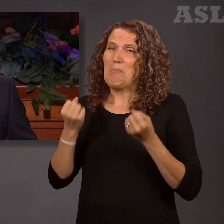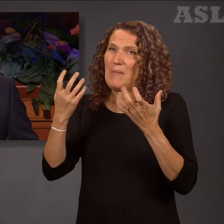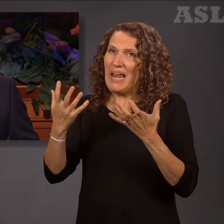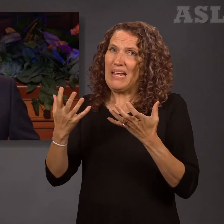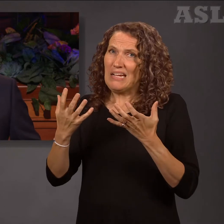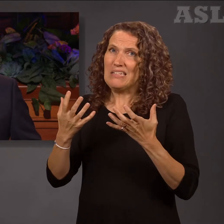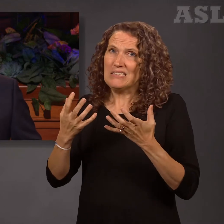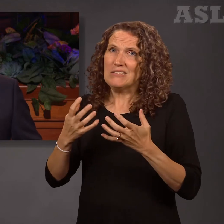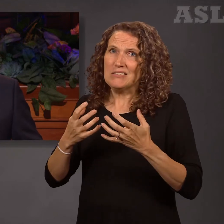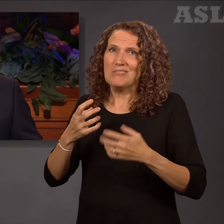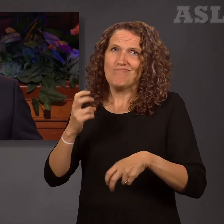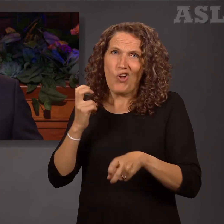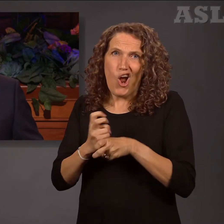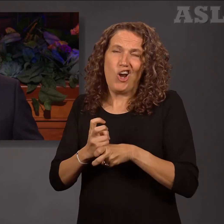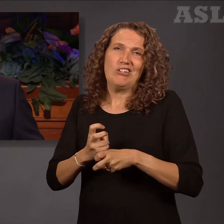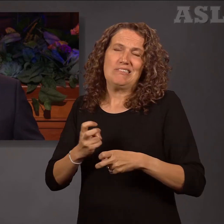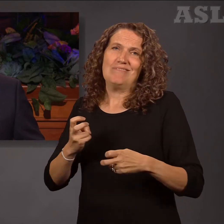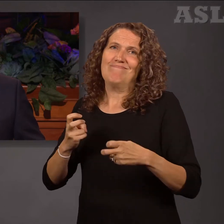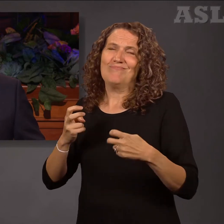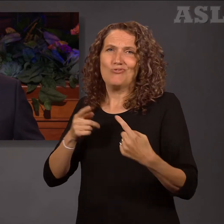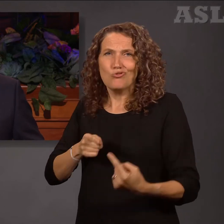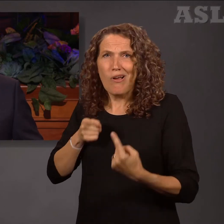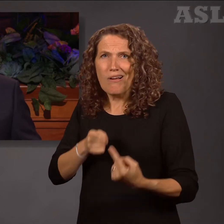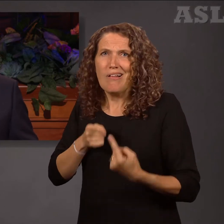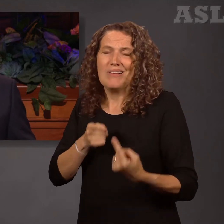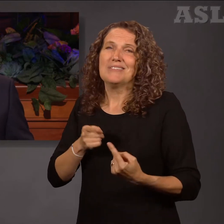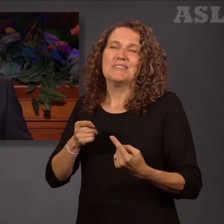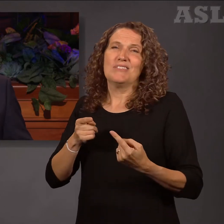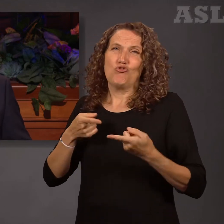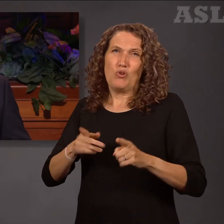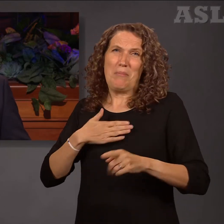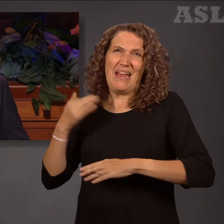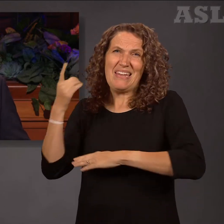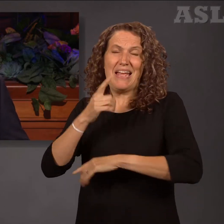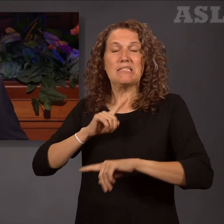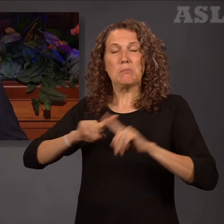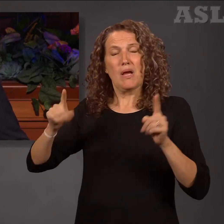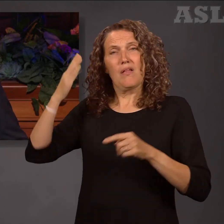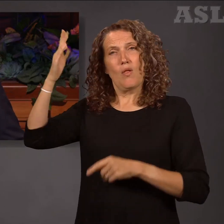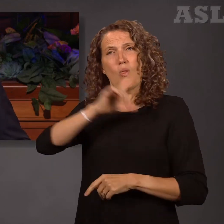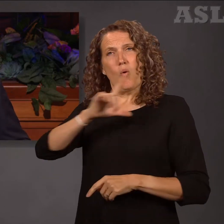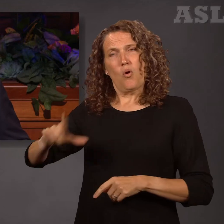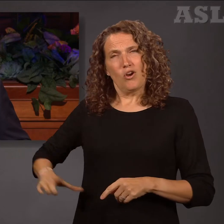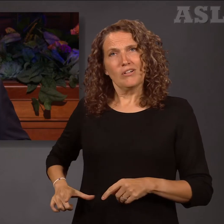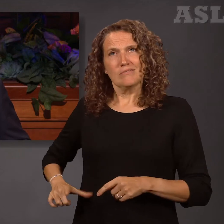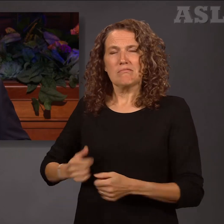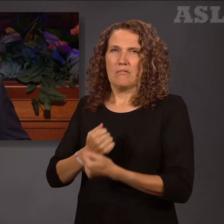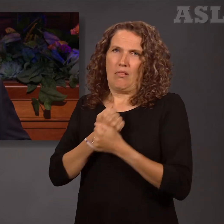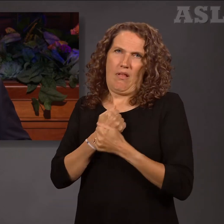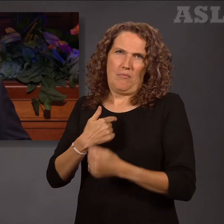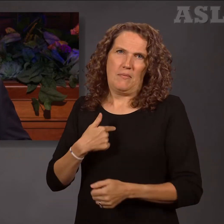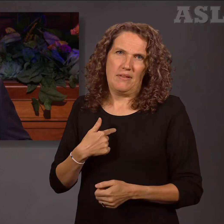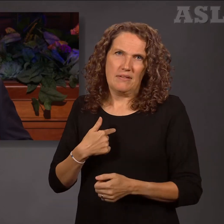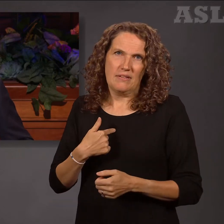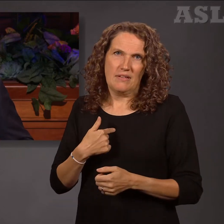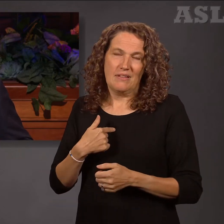days, nevertheless, having been highly favored of the Lord in all my days, all his days,